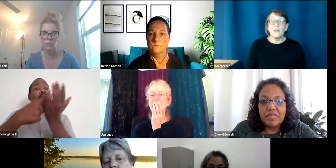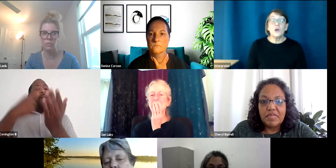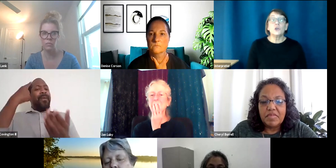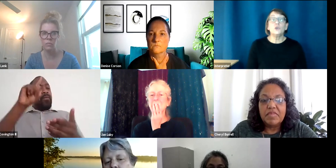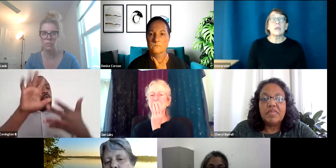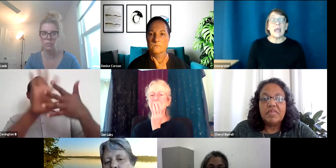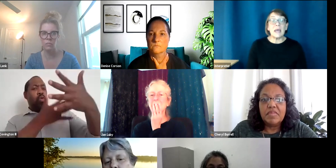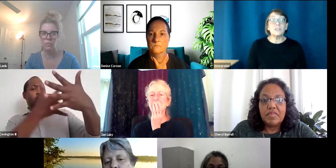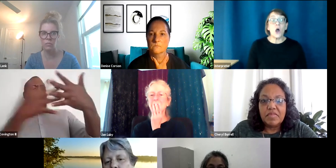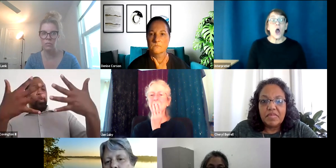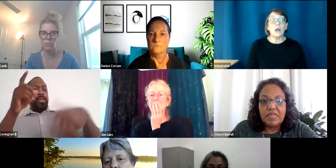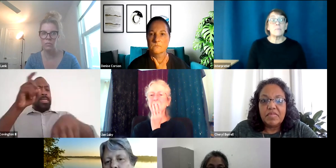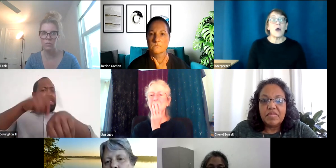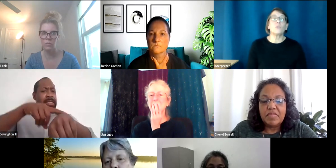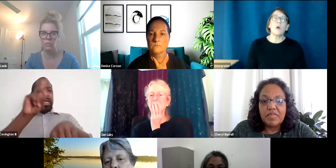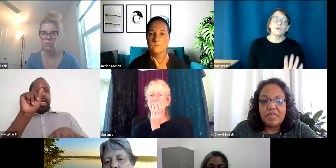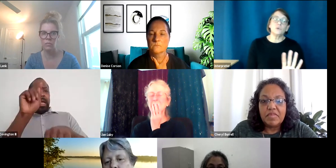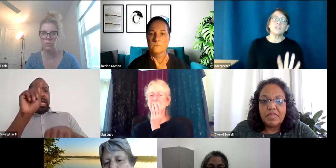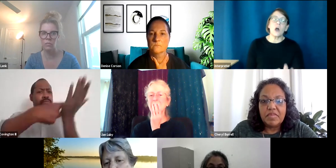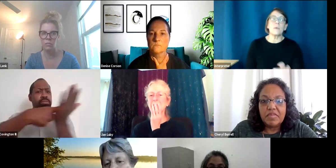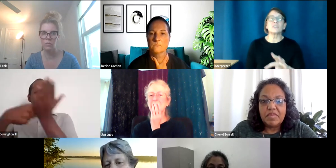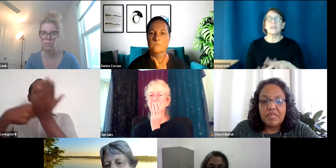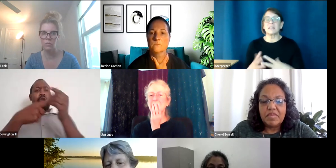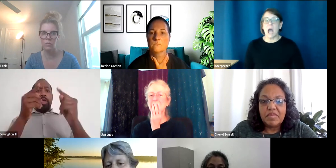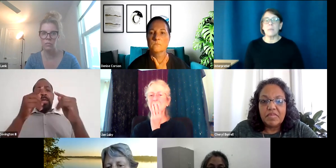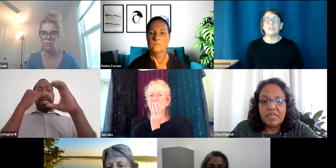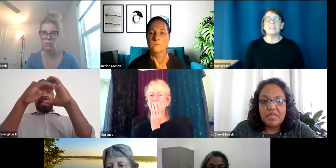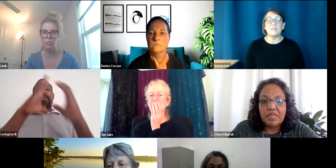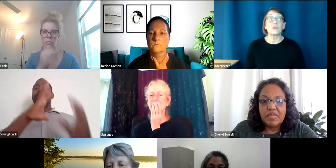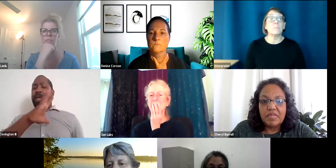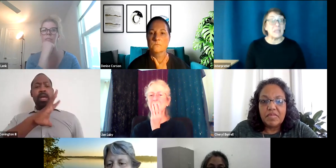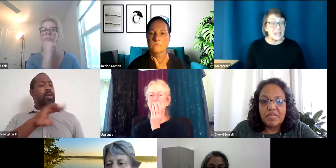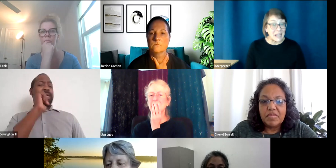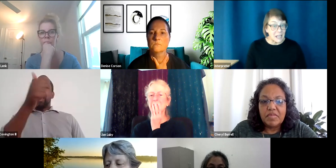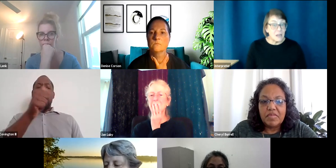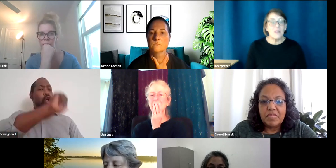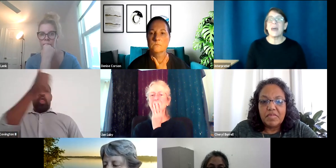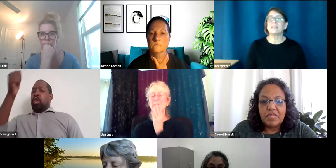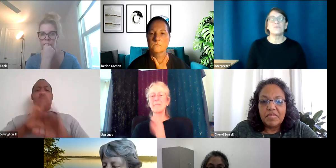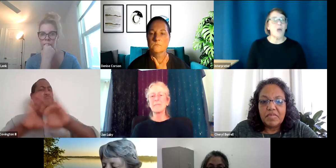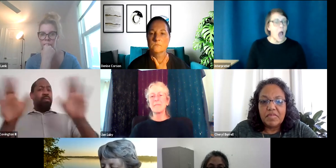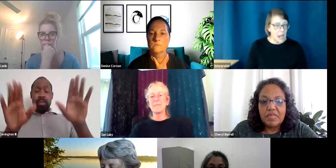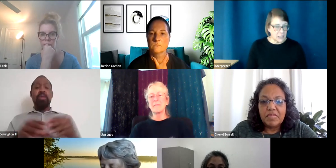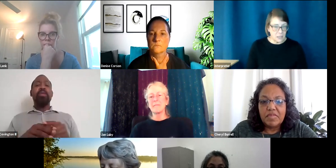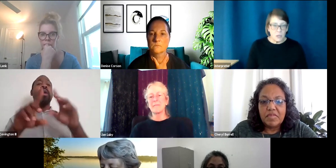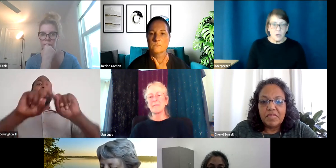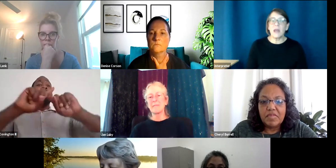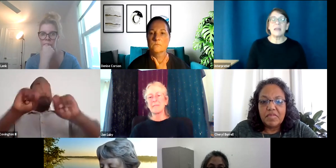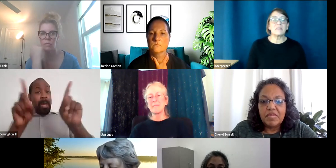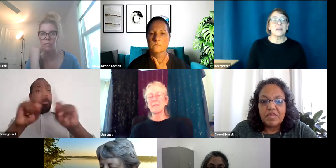You can talk about, well, you can talk about setting a time and a date for the meeting. That is fine. But anything